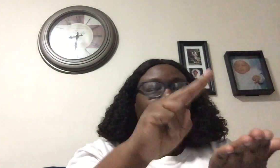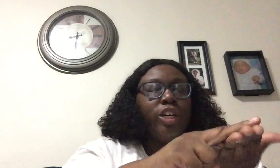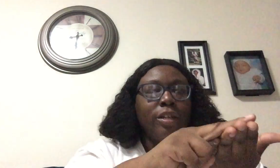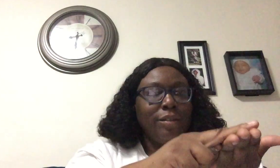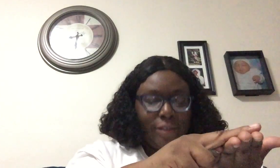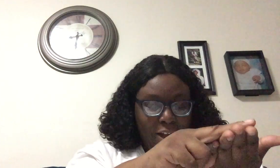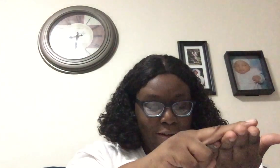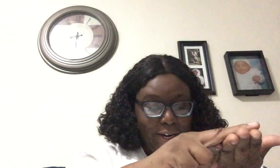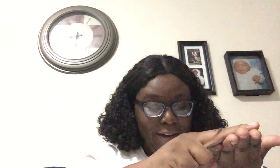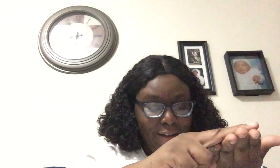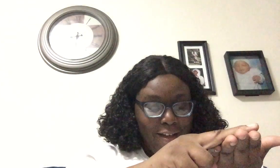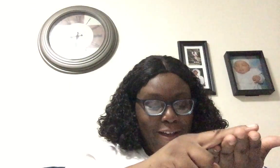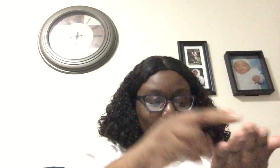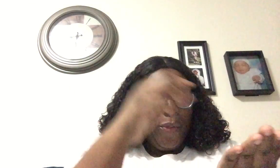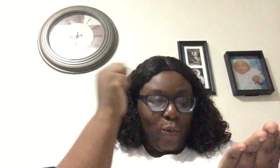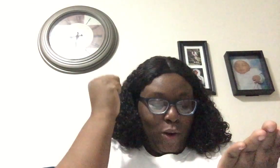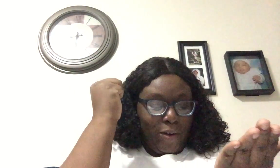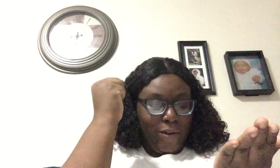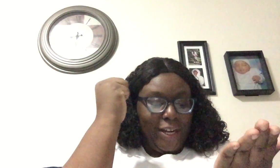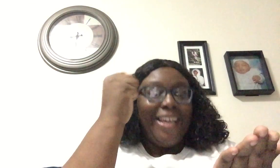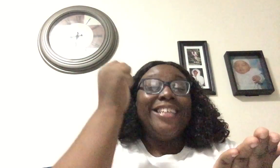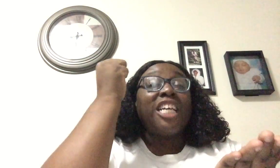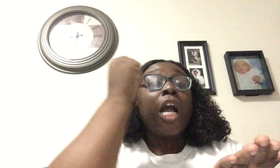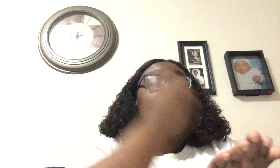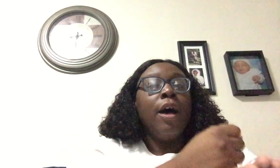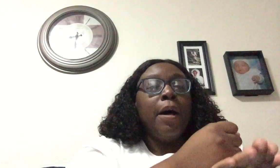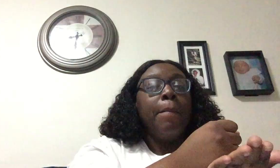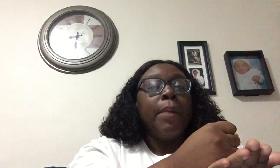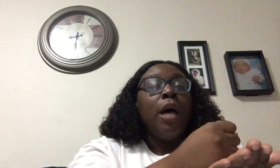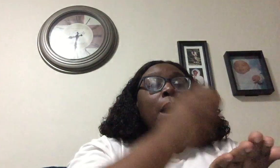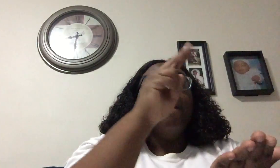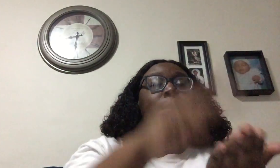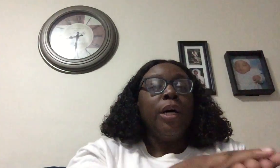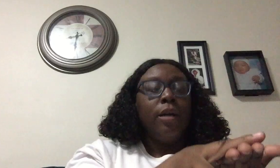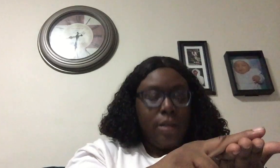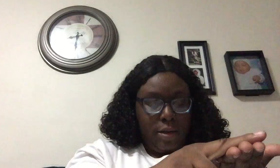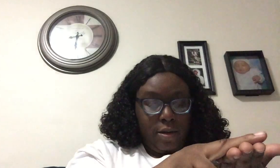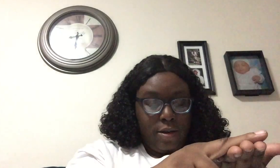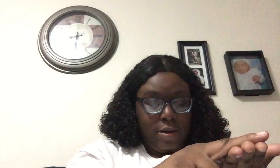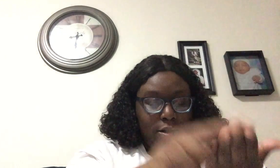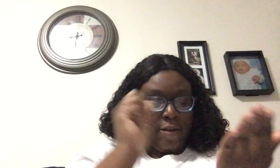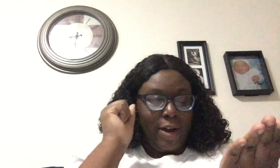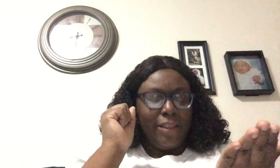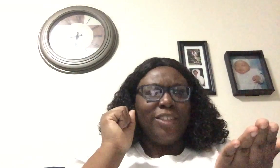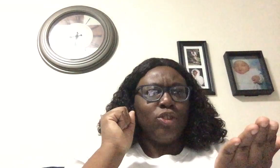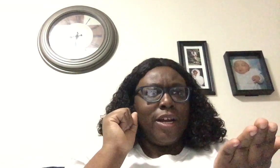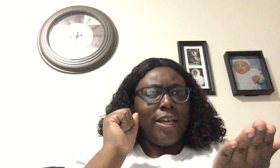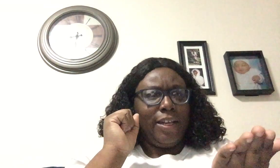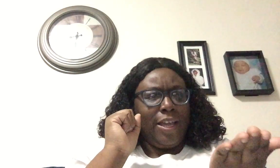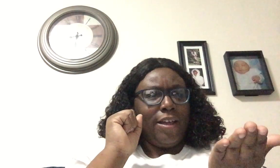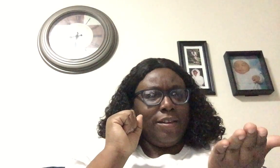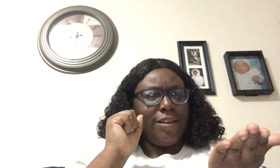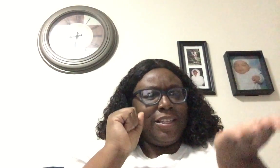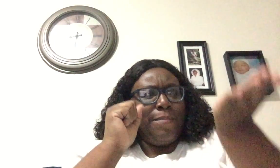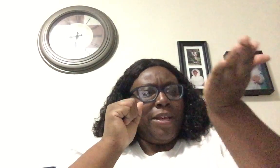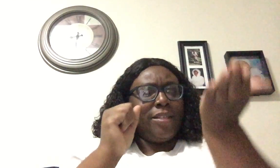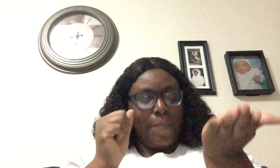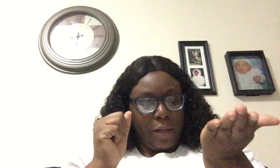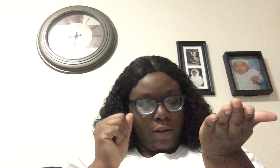guh. Sorry. The word is cub. B. All right, let's try that again because I messed up a little